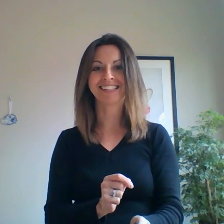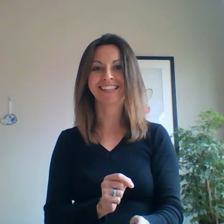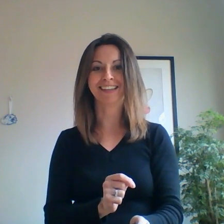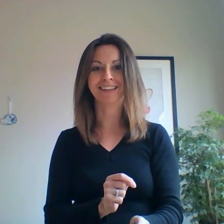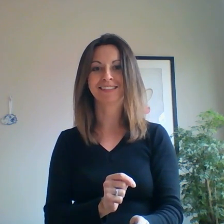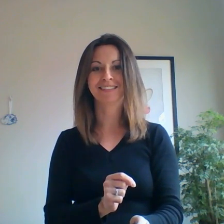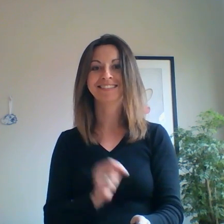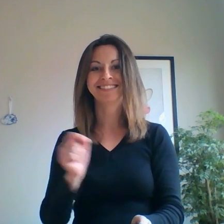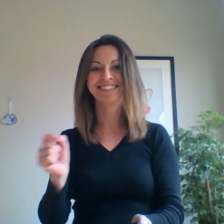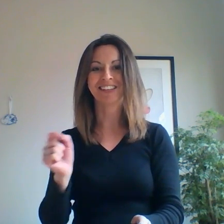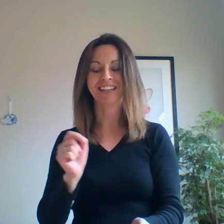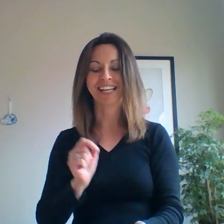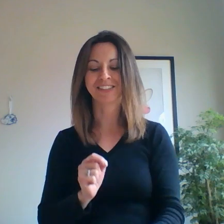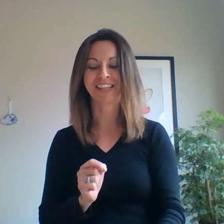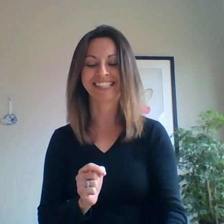signal. Congratulations.